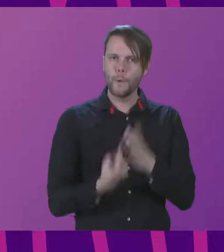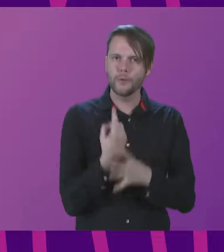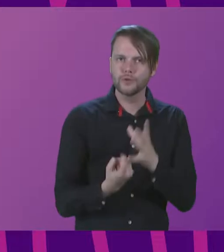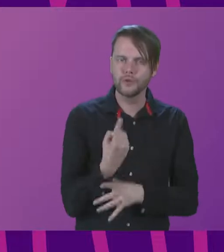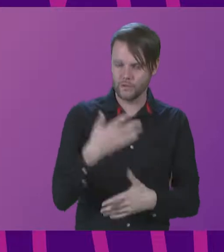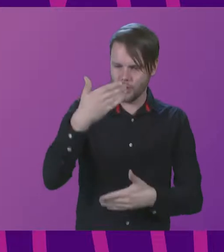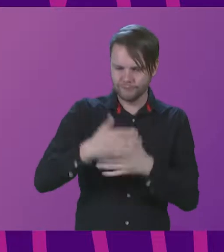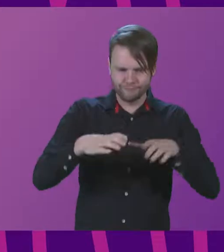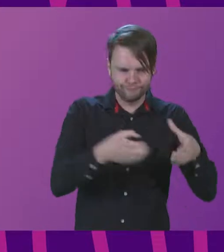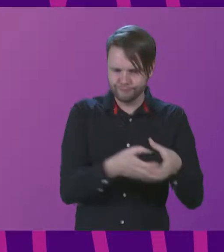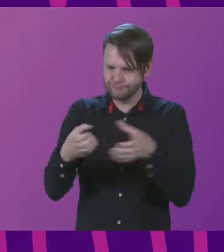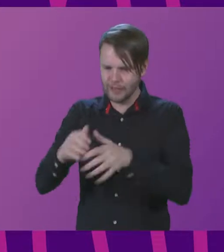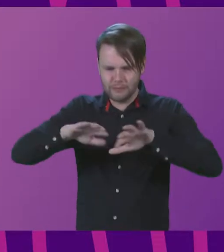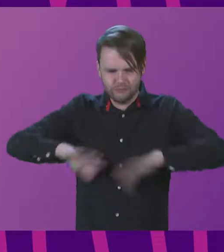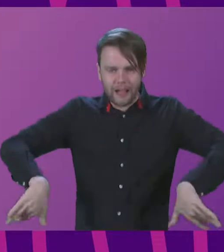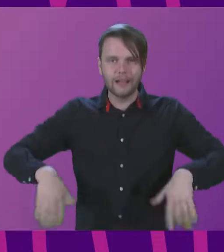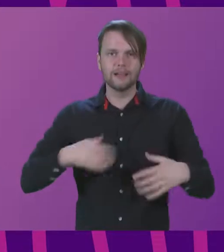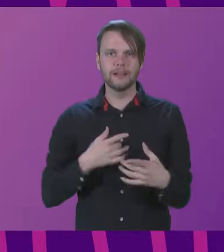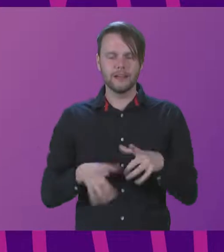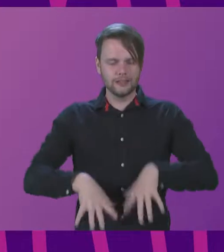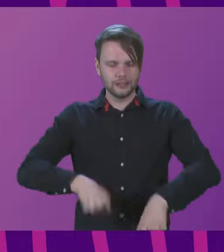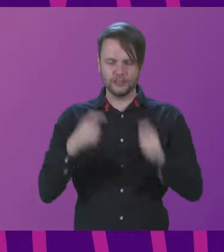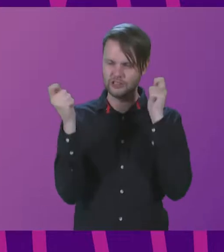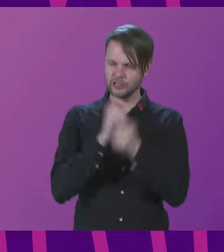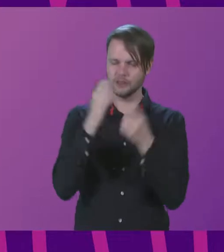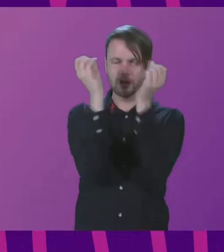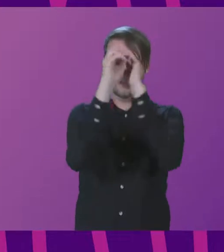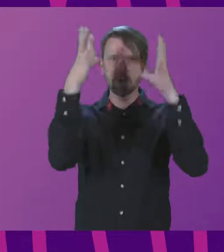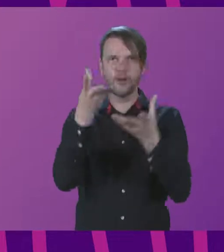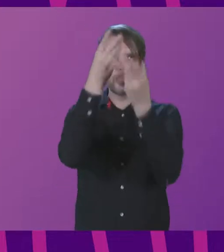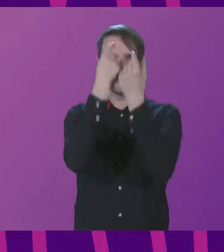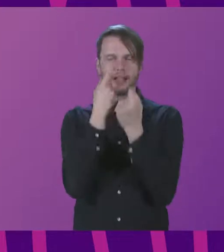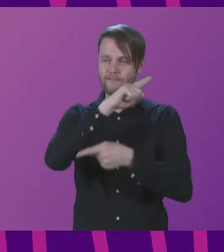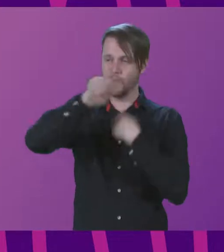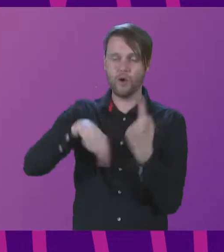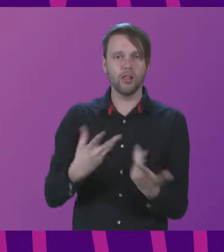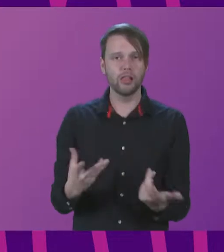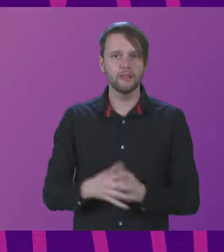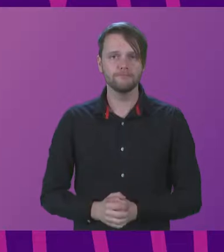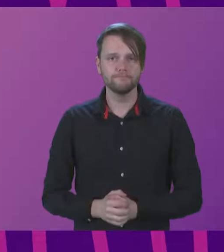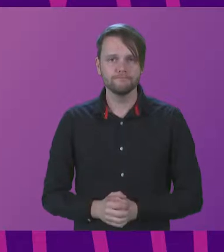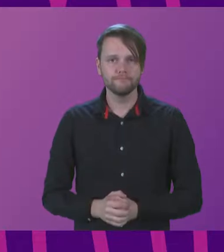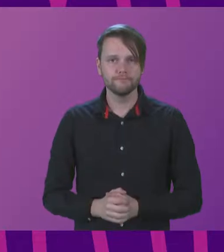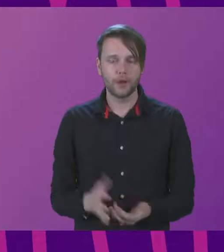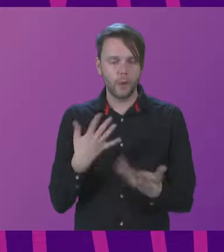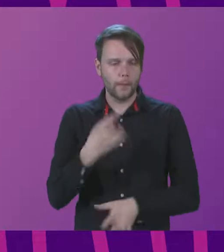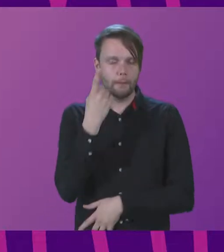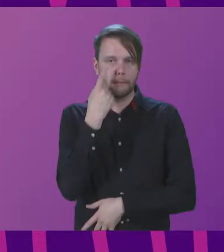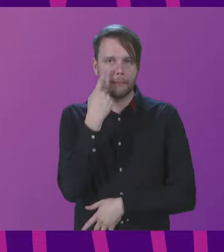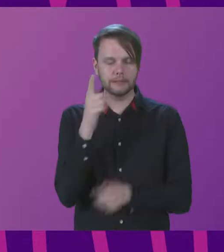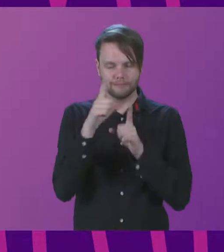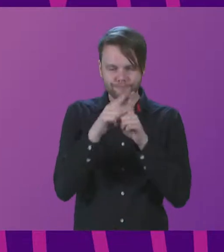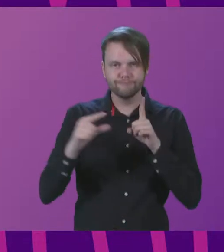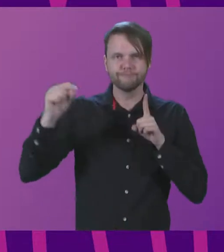break down those silos and reimagine what learning can be for all of us. We've all seen how digital